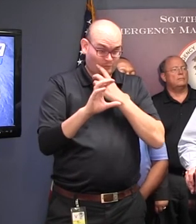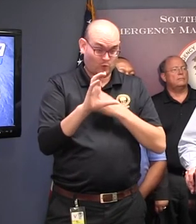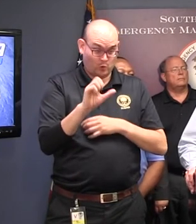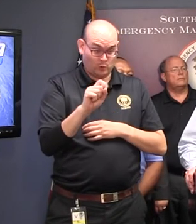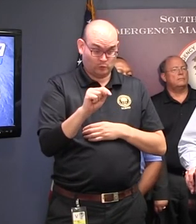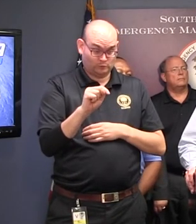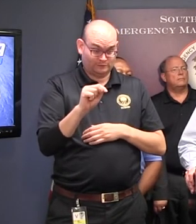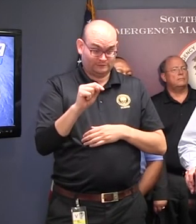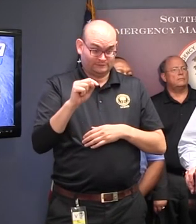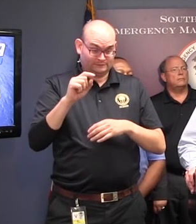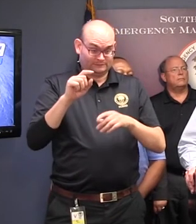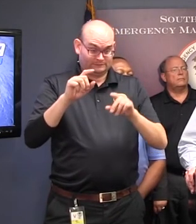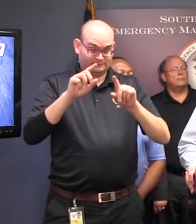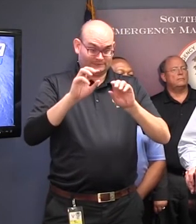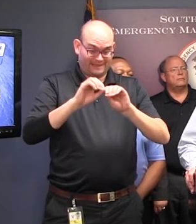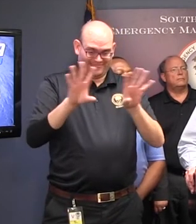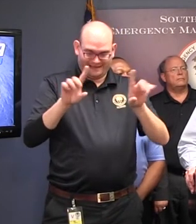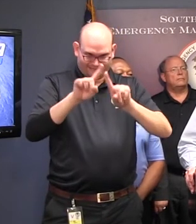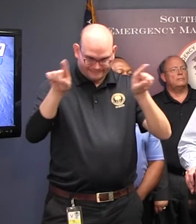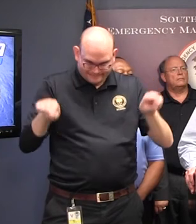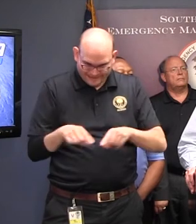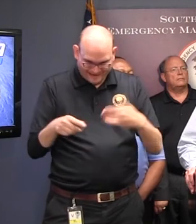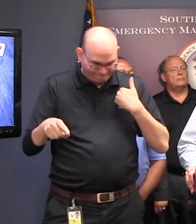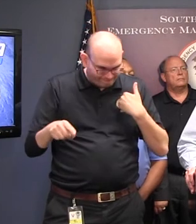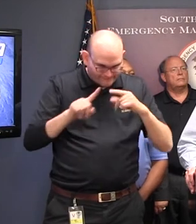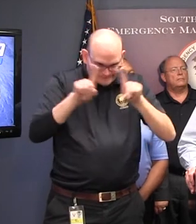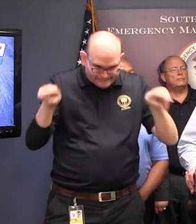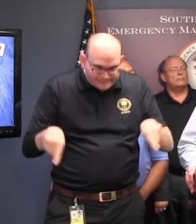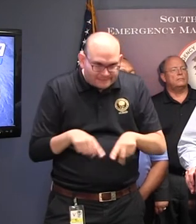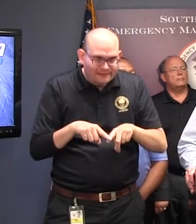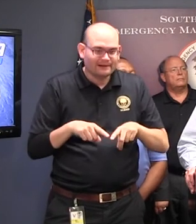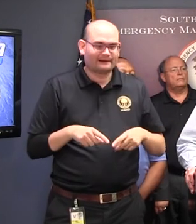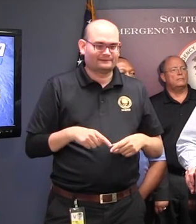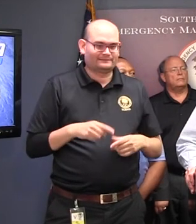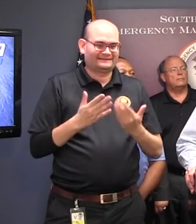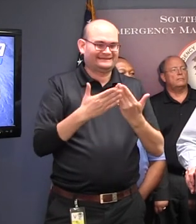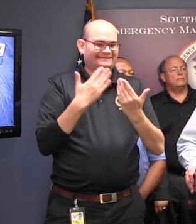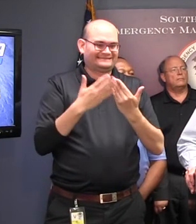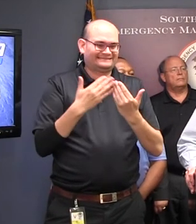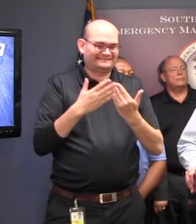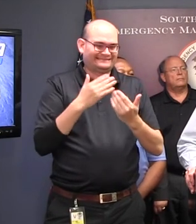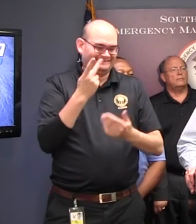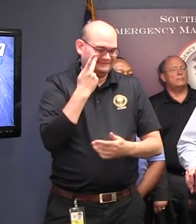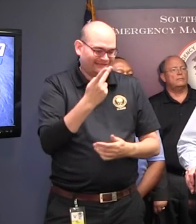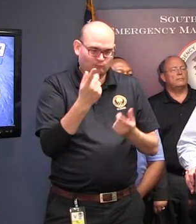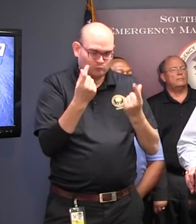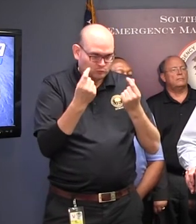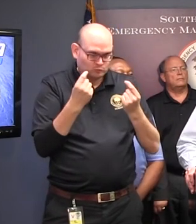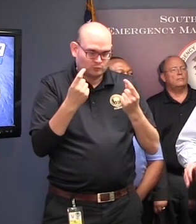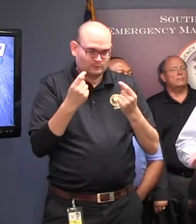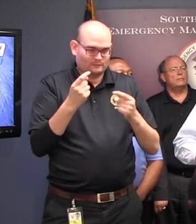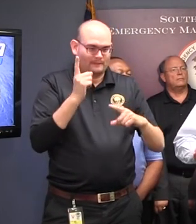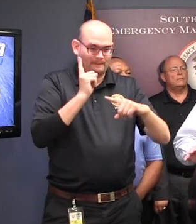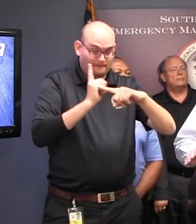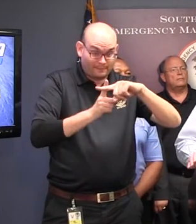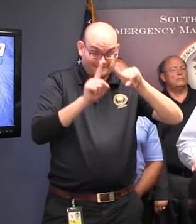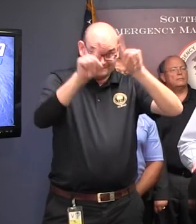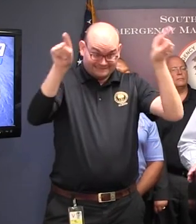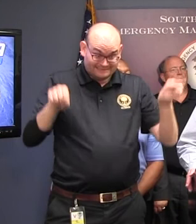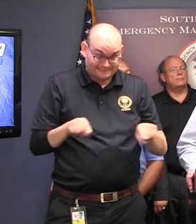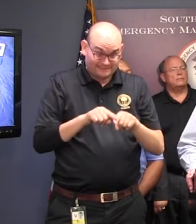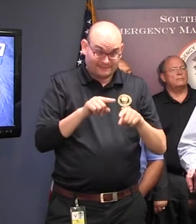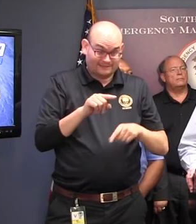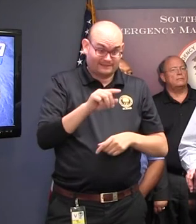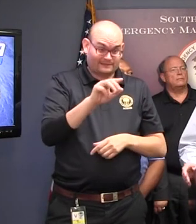and we will have signs and messaging that can be changed